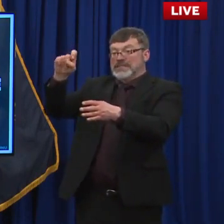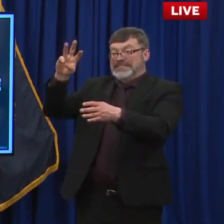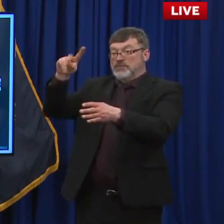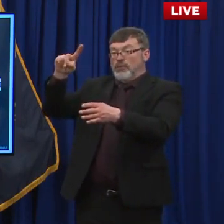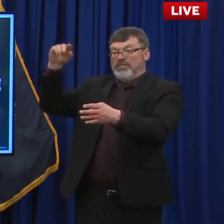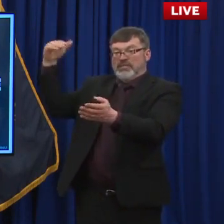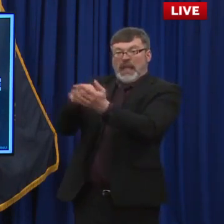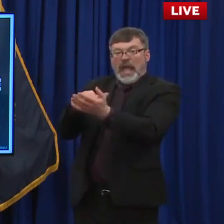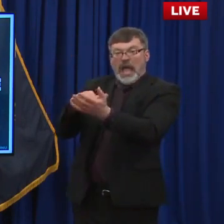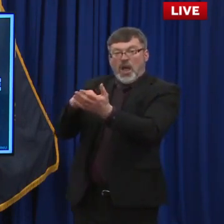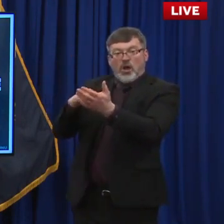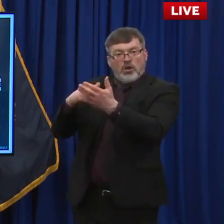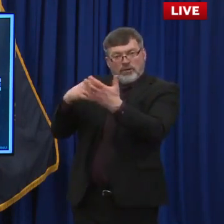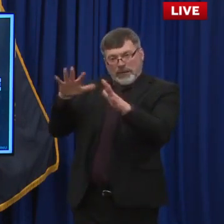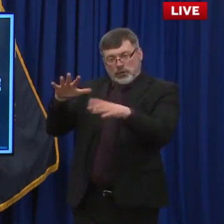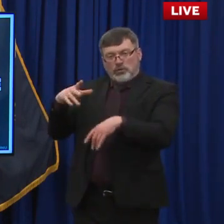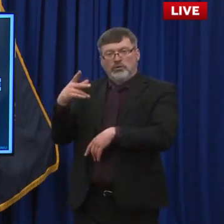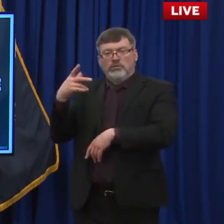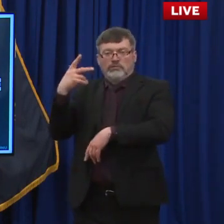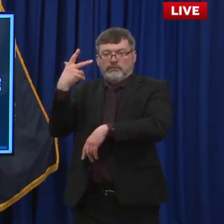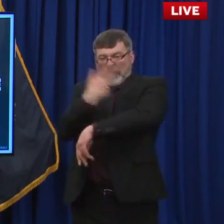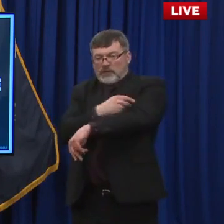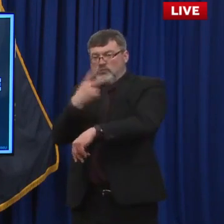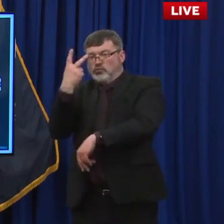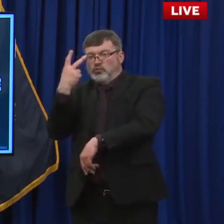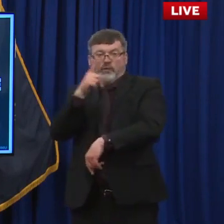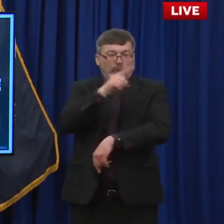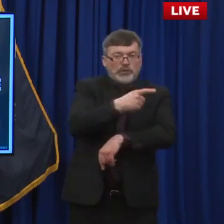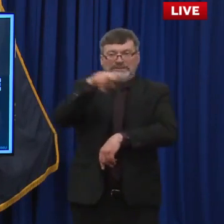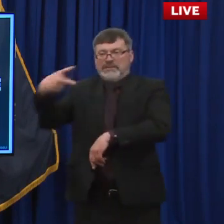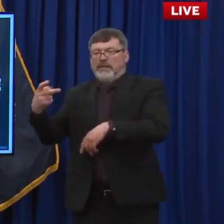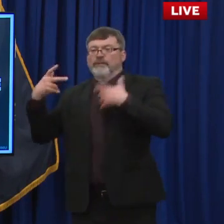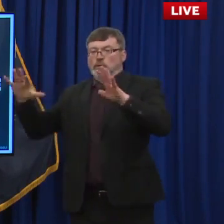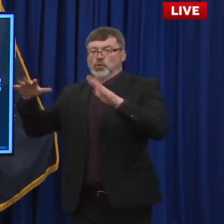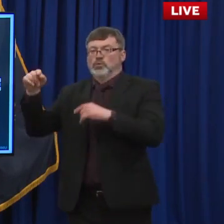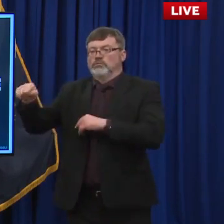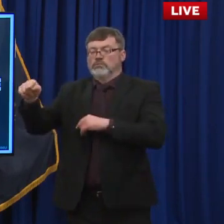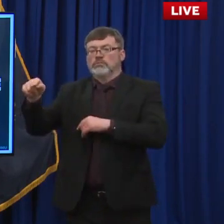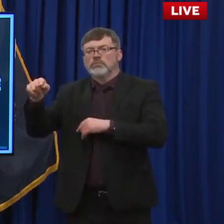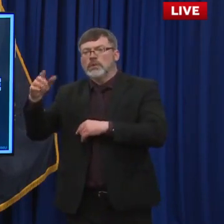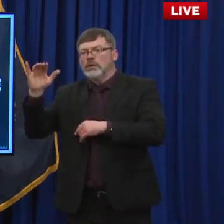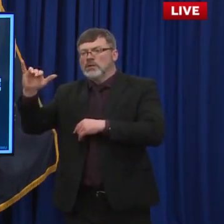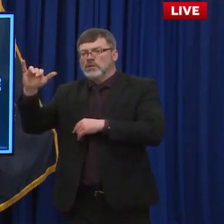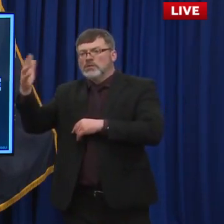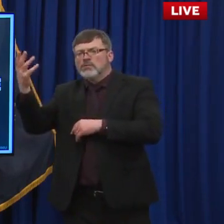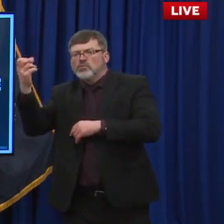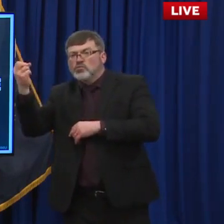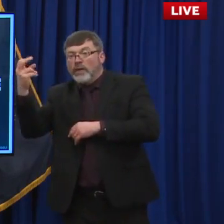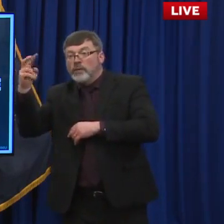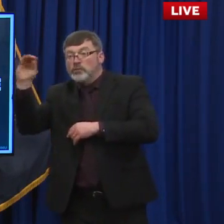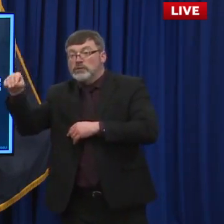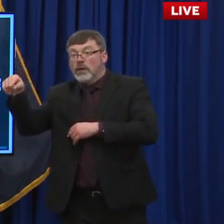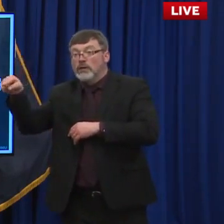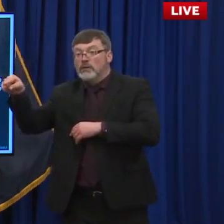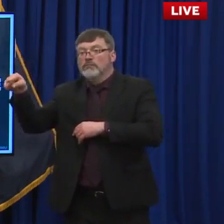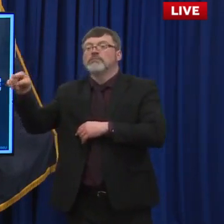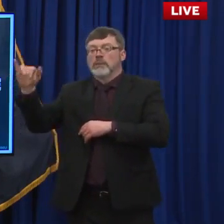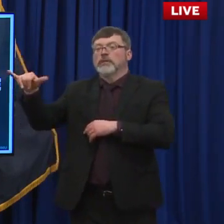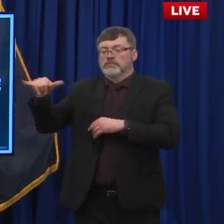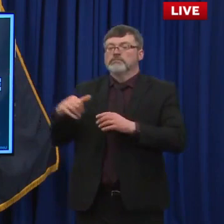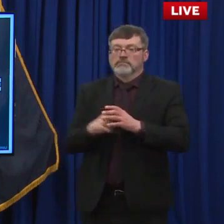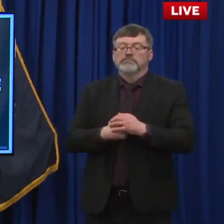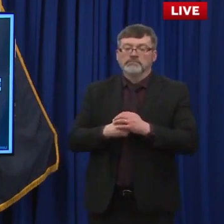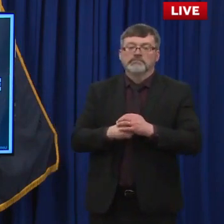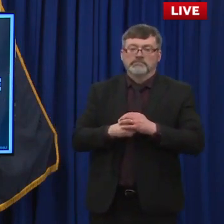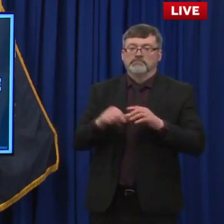been fully vaccinated, which is 12% of our population. In the last week, we administered more than 60,000 doses of vaccines in our